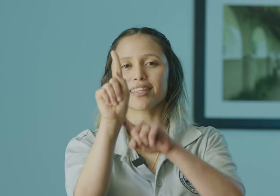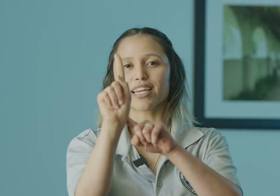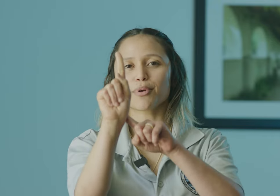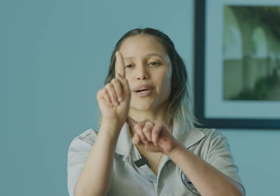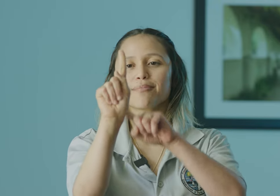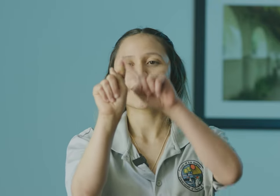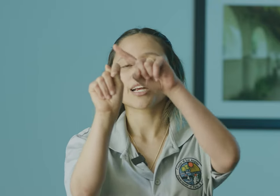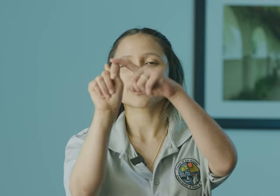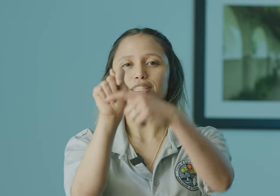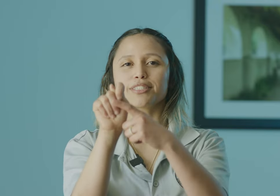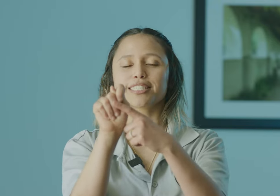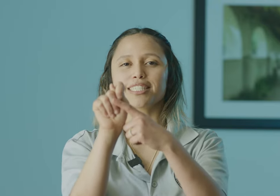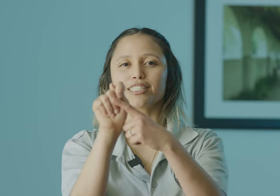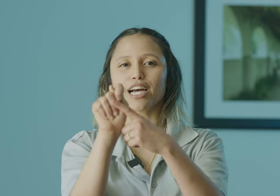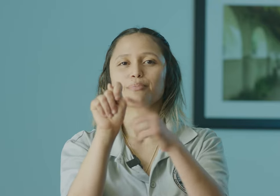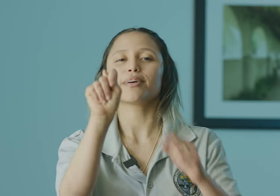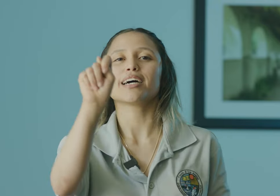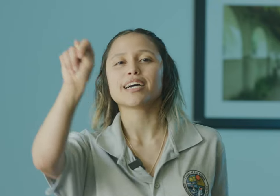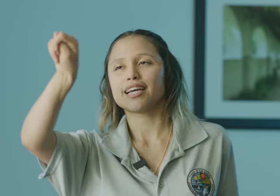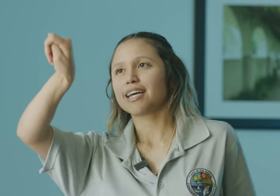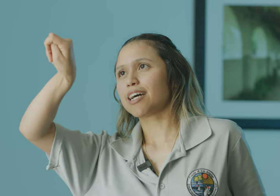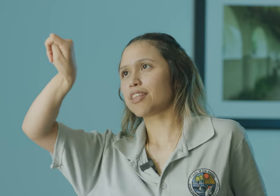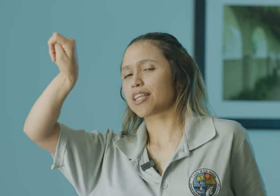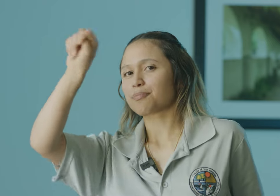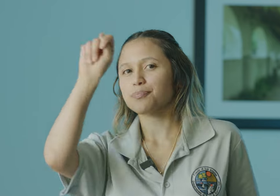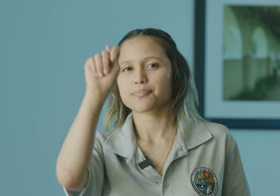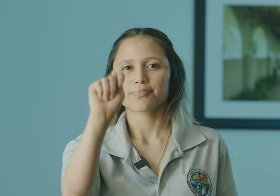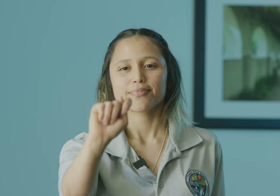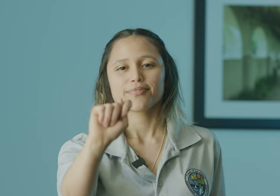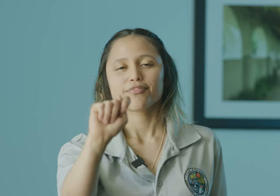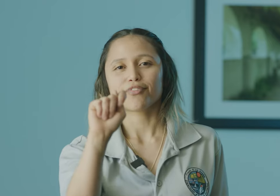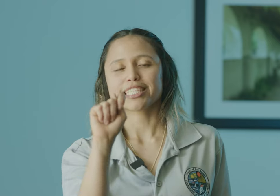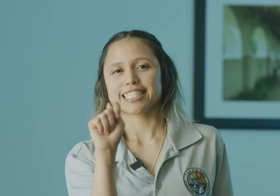The number one closes on top of the thumb for T.